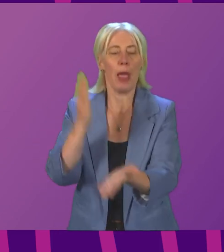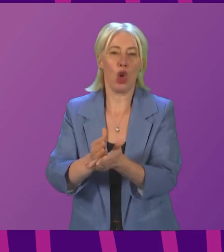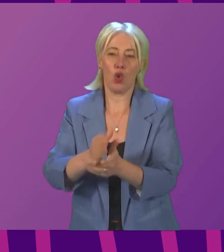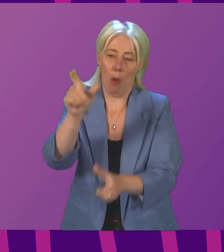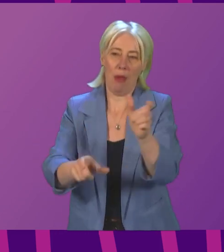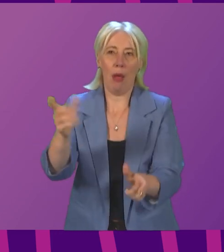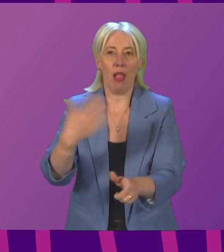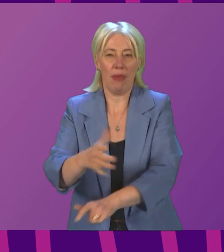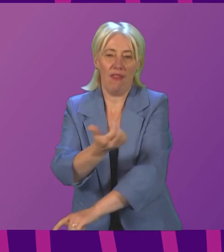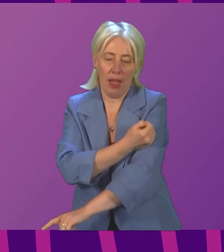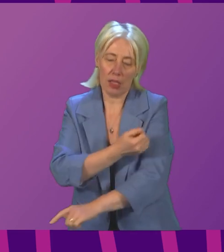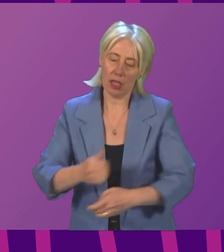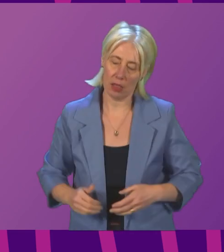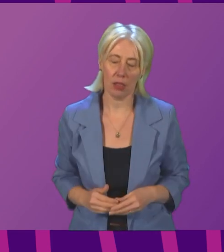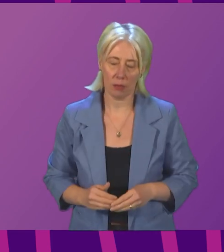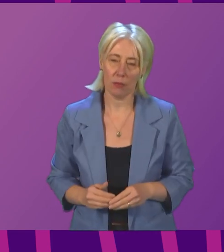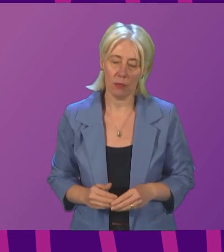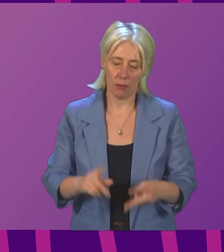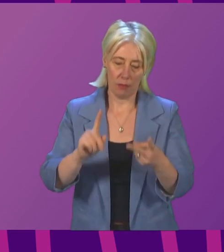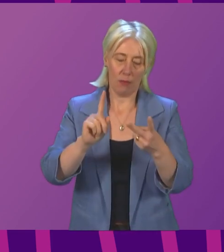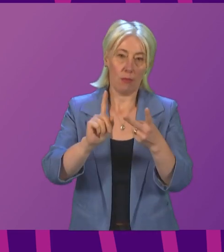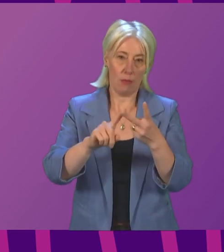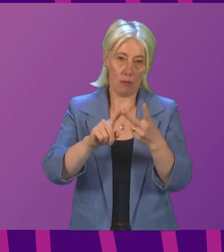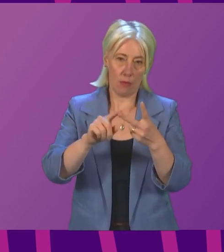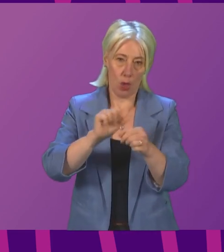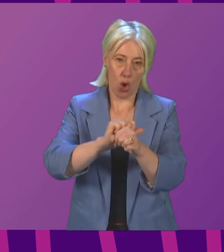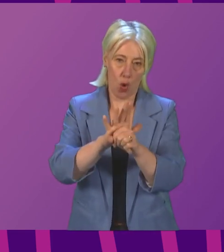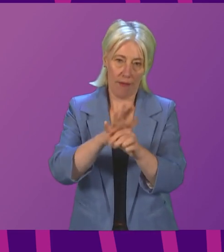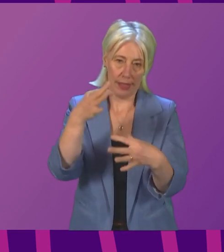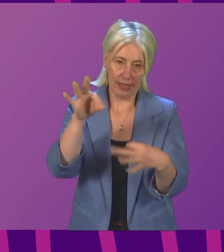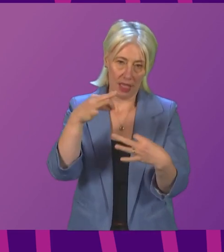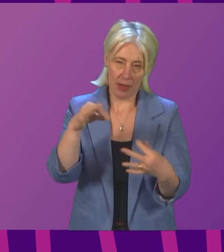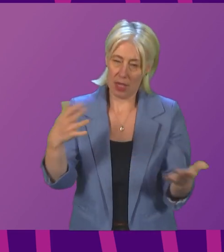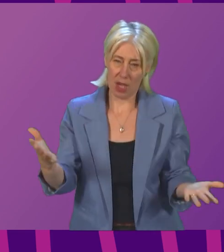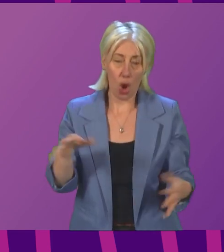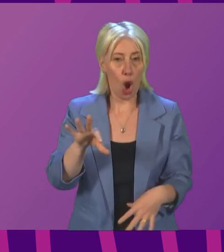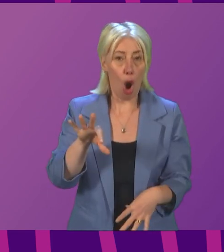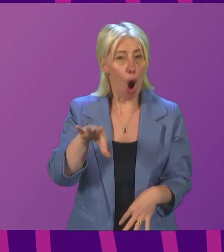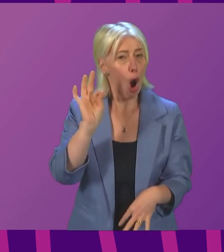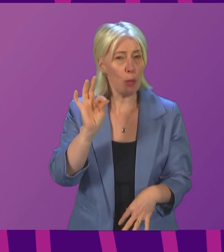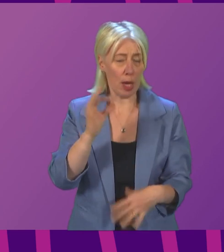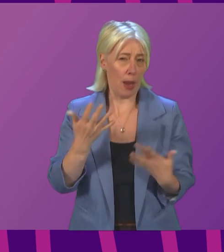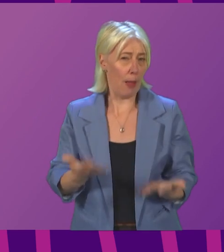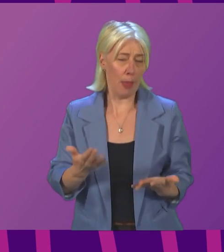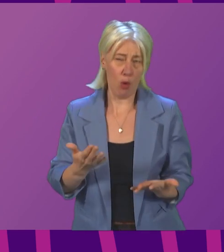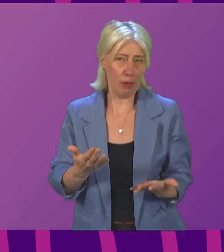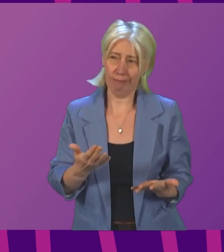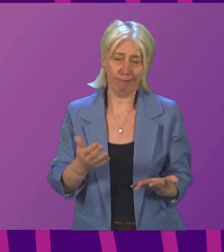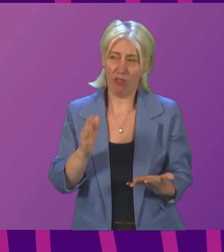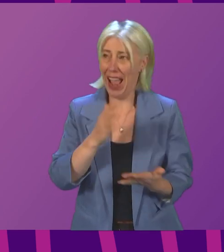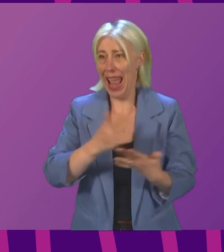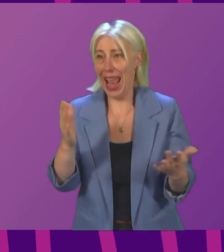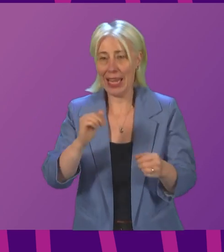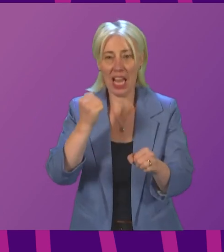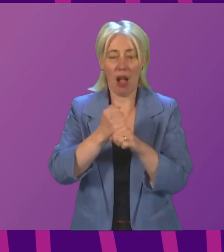vaccinated. And on the issue of Covid certification, it's simply not an option right now for any government across Europe